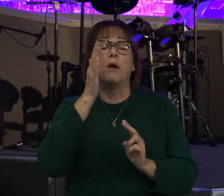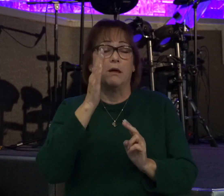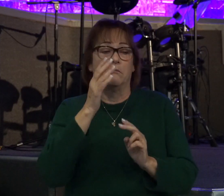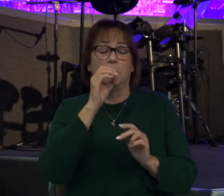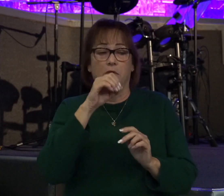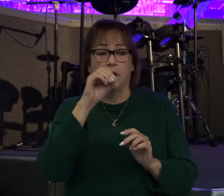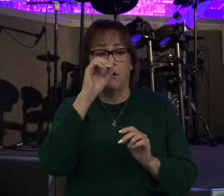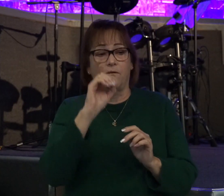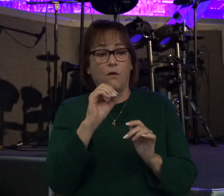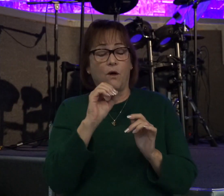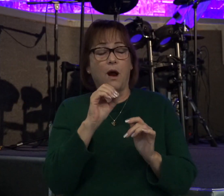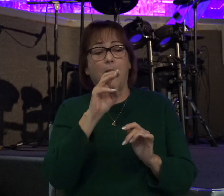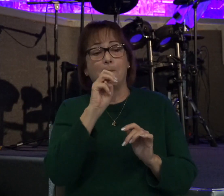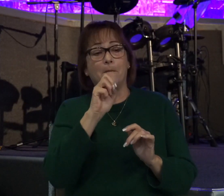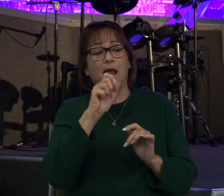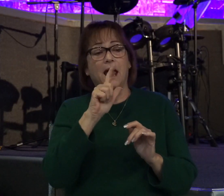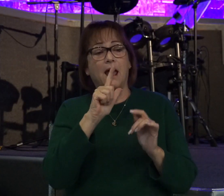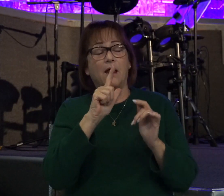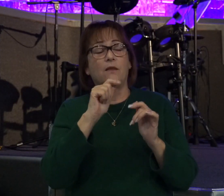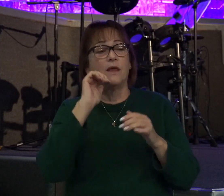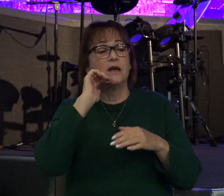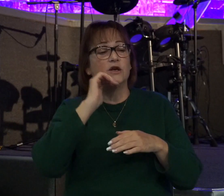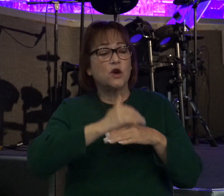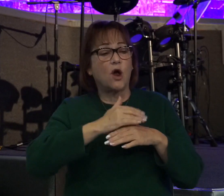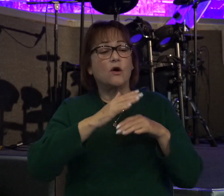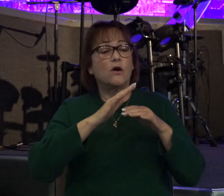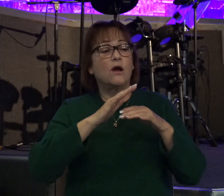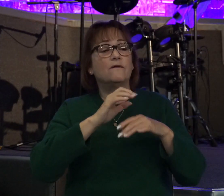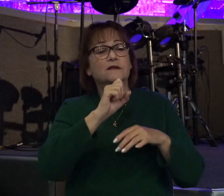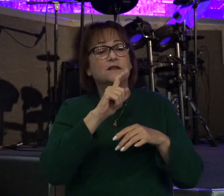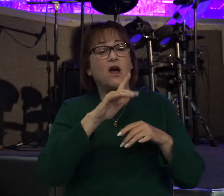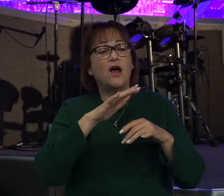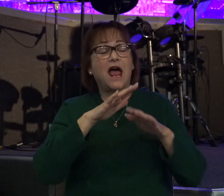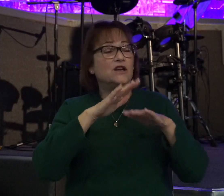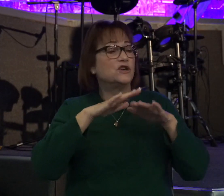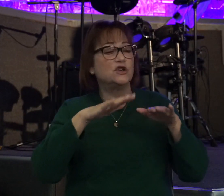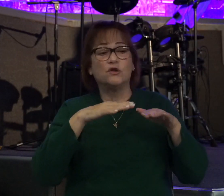Therefore, Michal, the daughter of Saul, had no children to the day of her death.